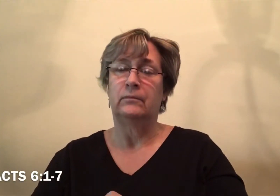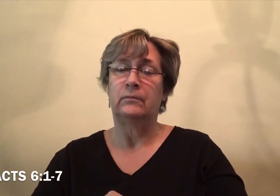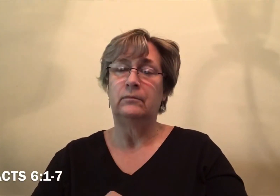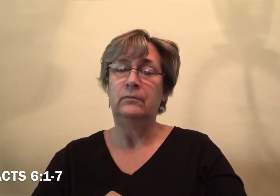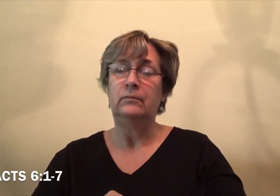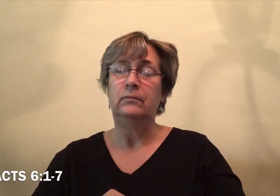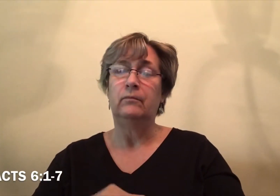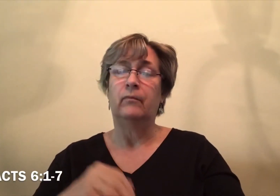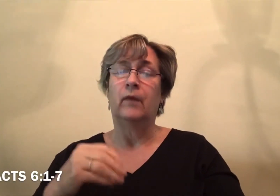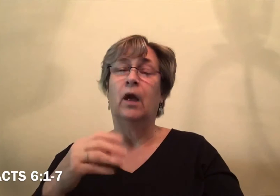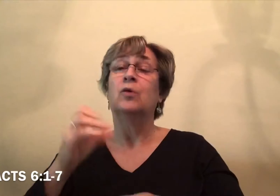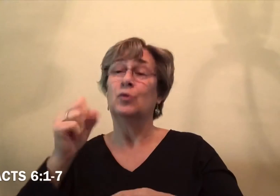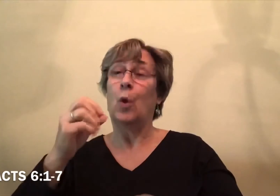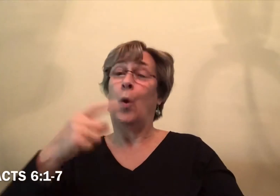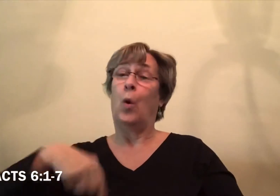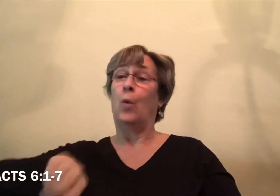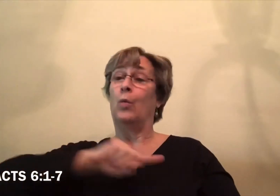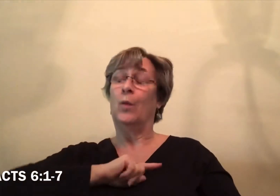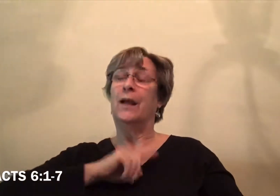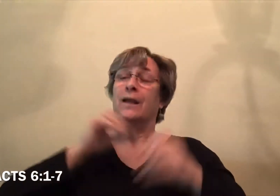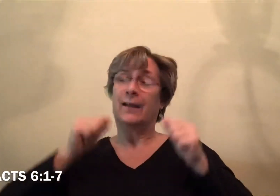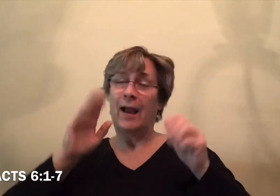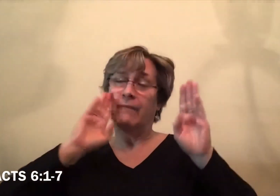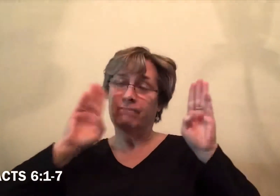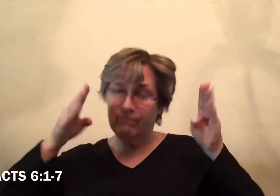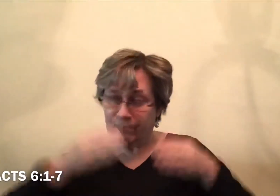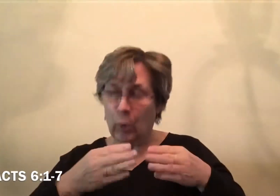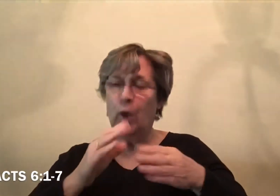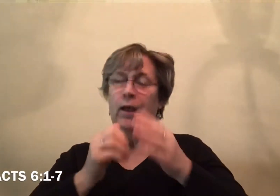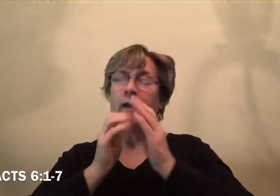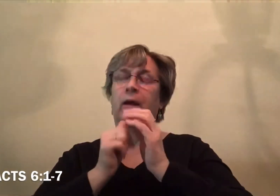bring to prayer and to the ministry of the Word.